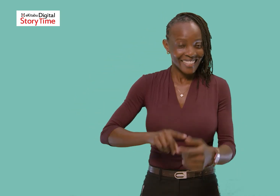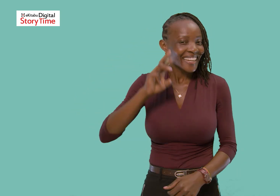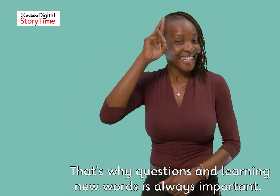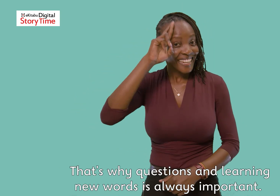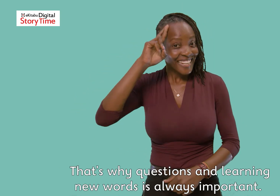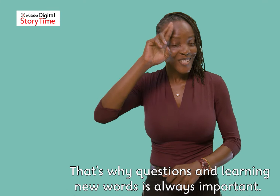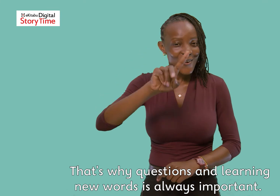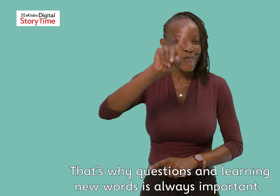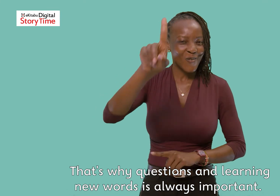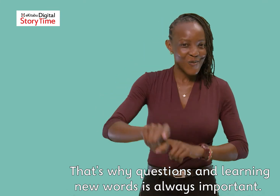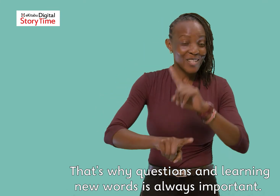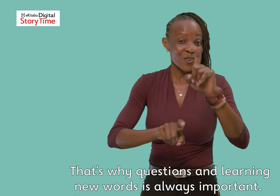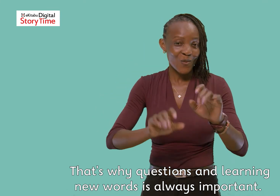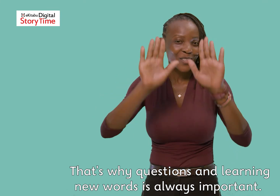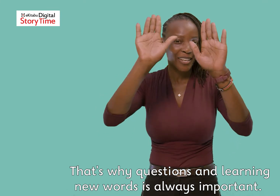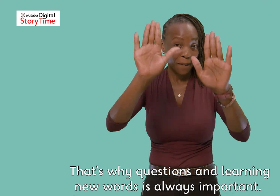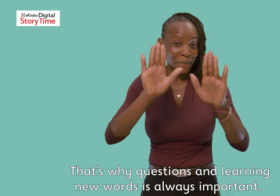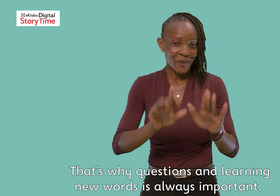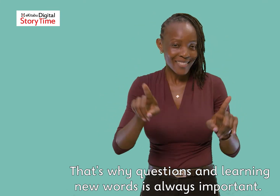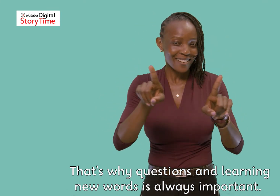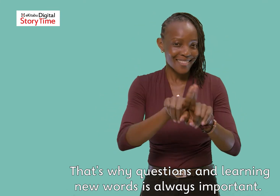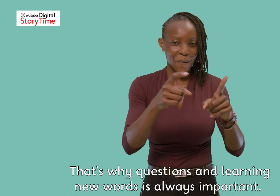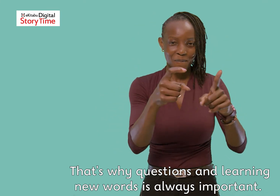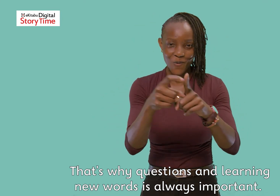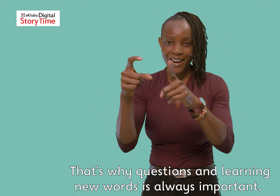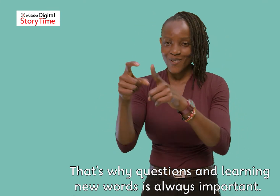That's why questions and learning new words is always important.